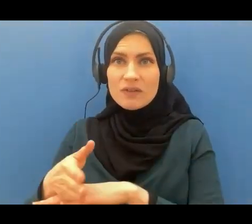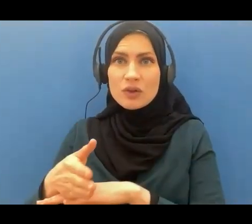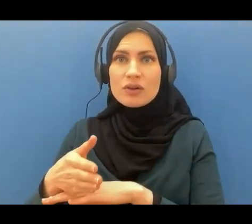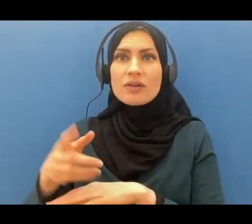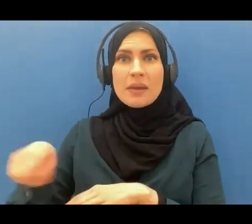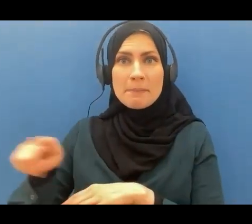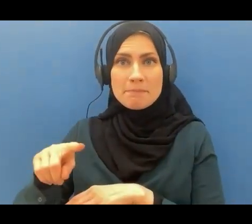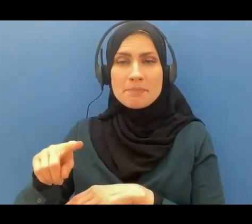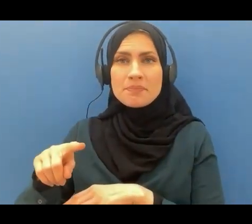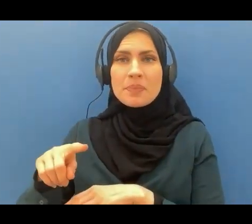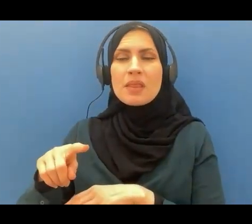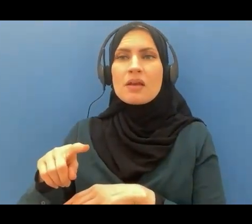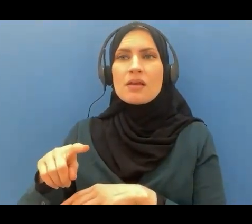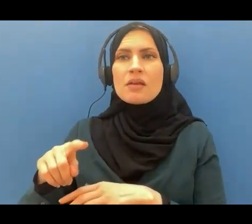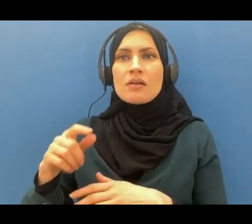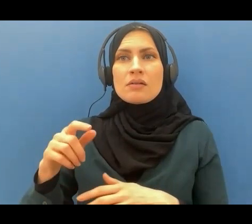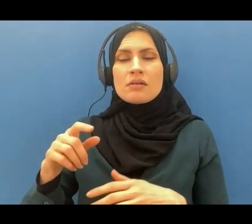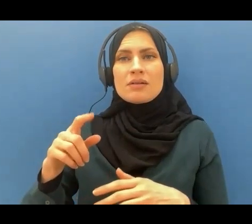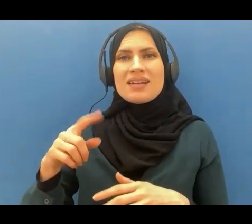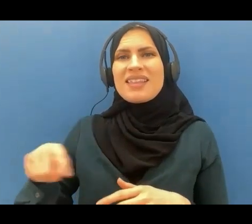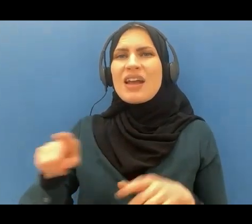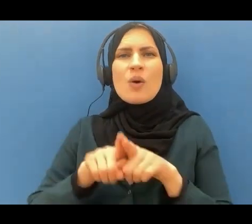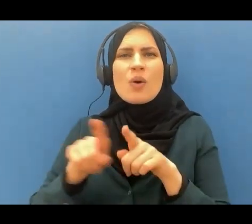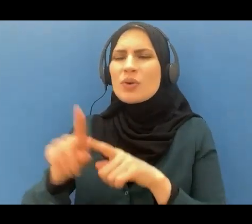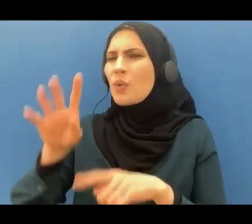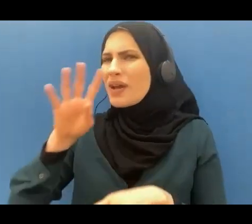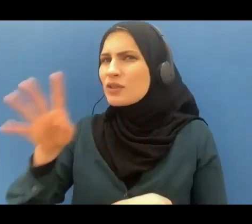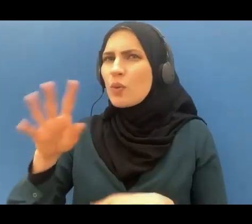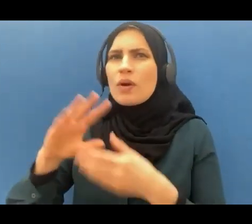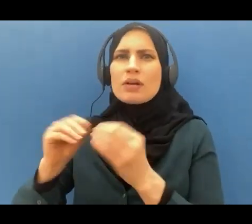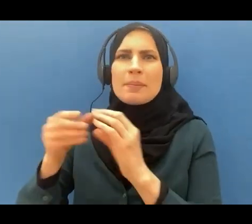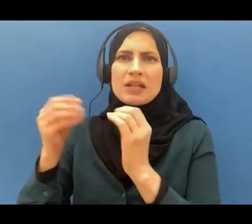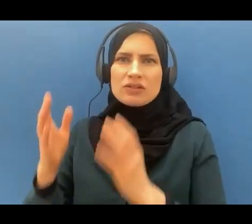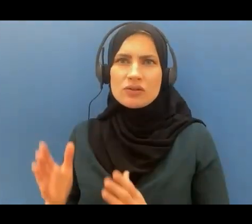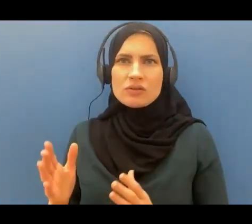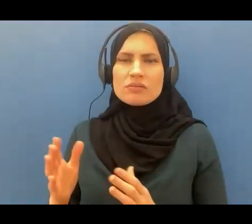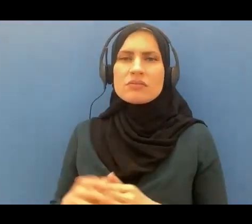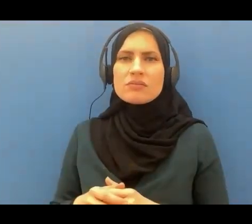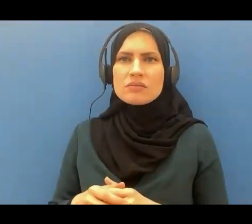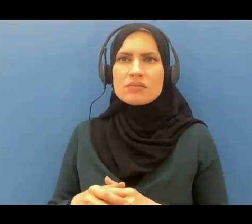after them also belied their messengers and each one of them